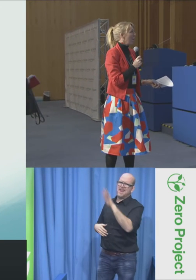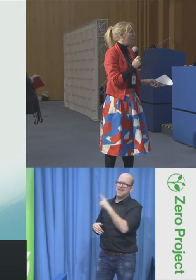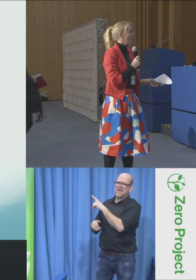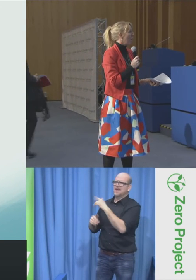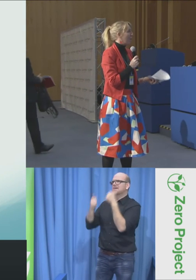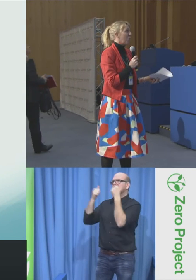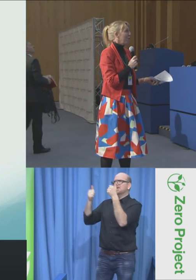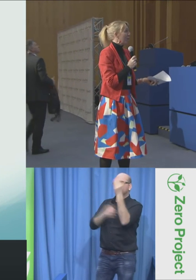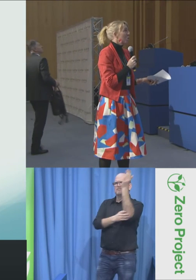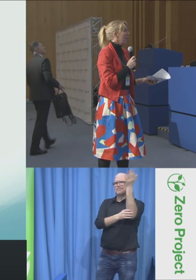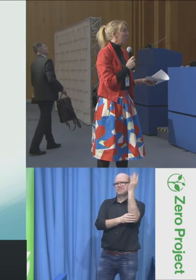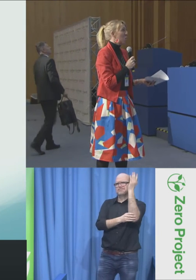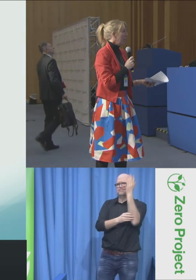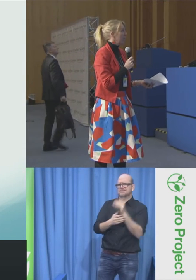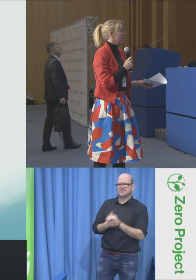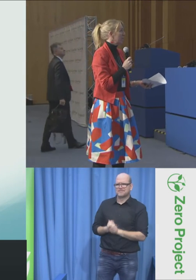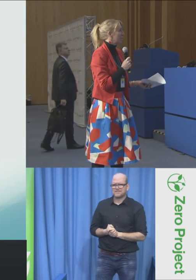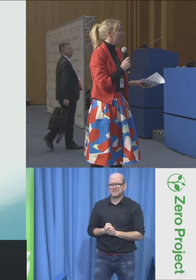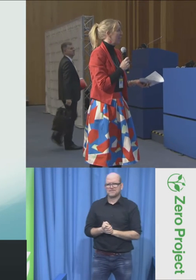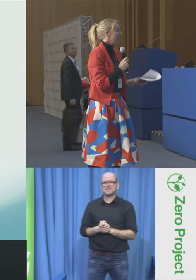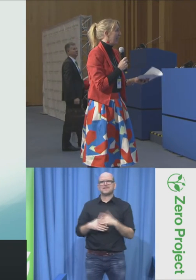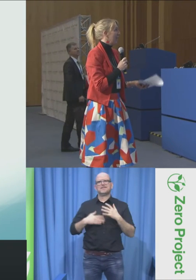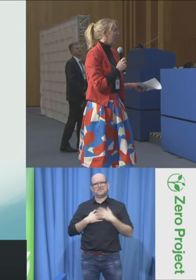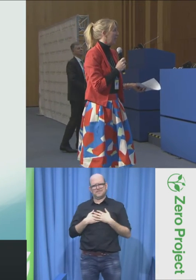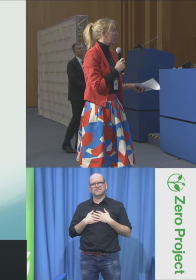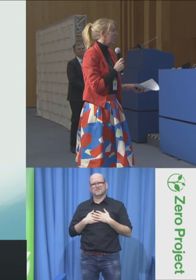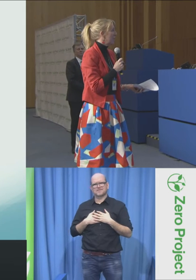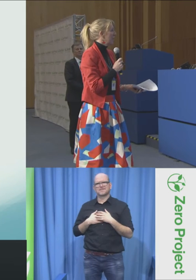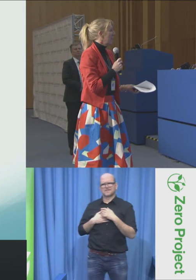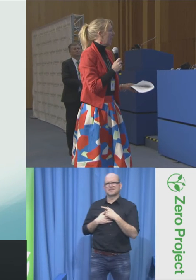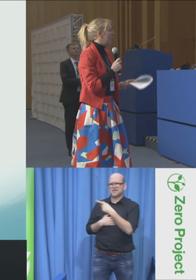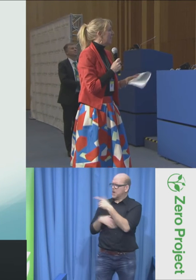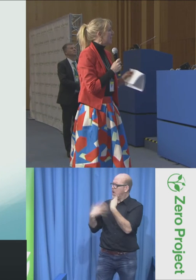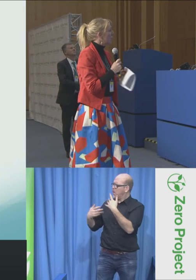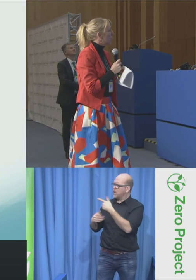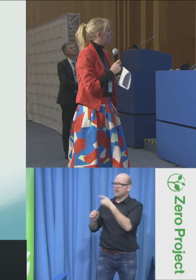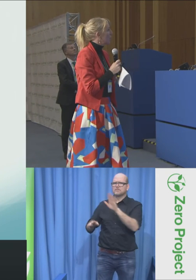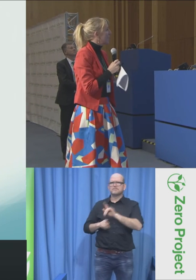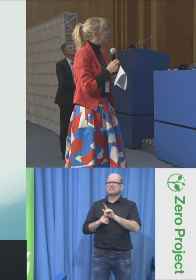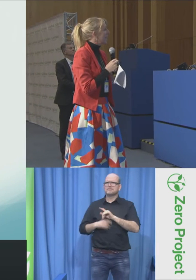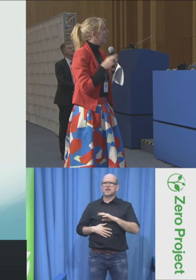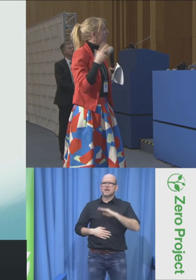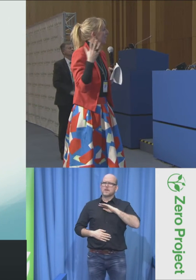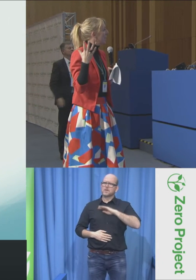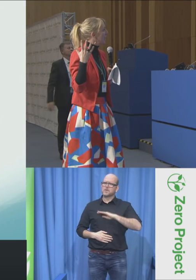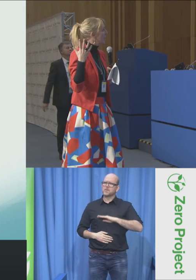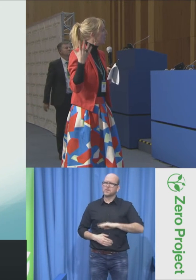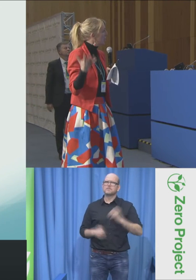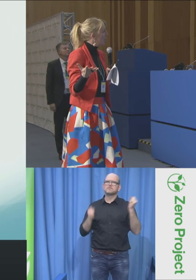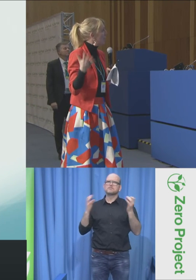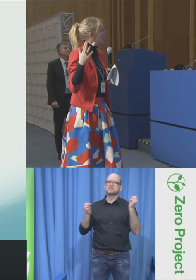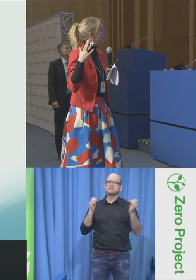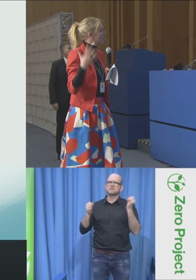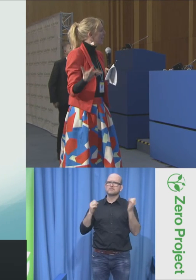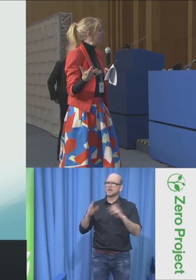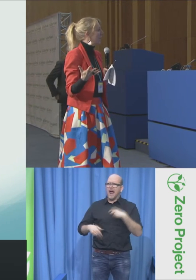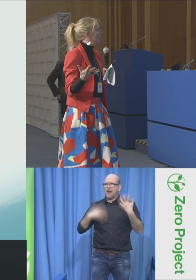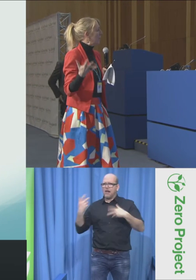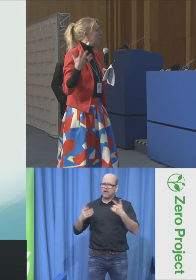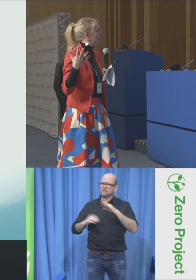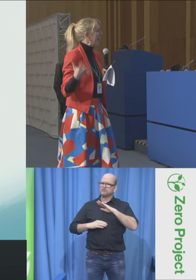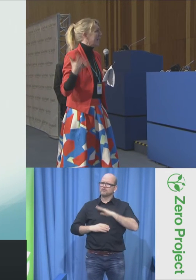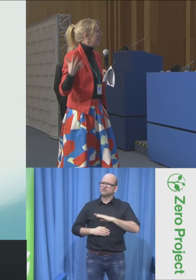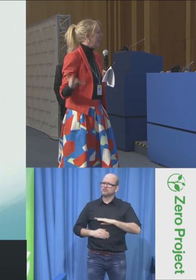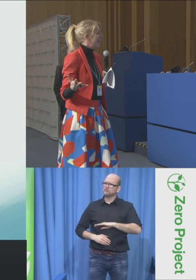what you, you have more patience than I can imagine. And it is extraordinary to see an interpreter for sign